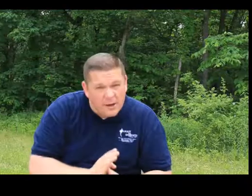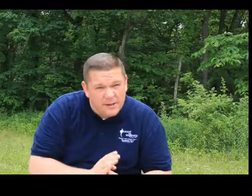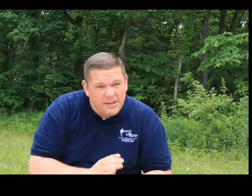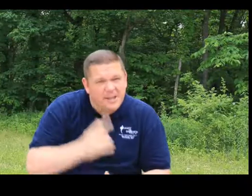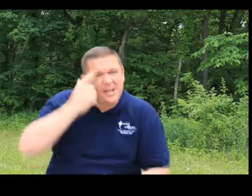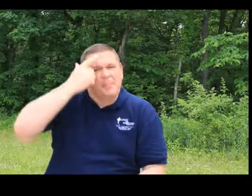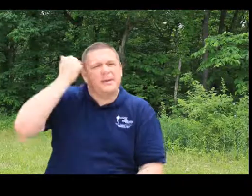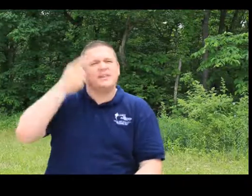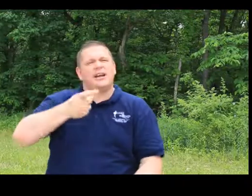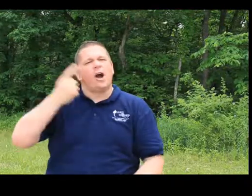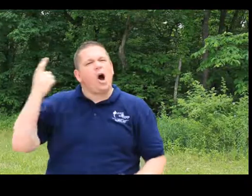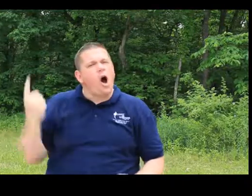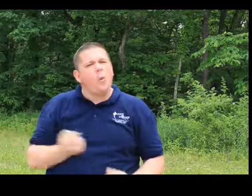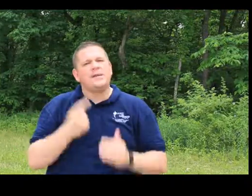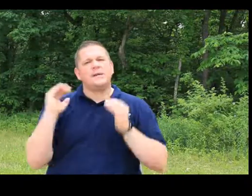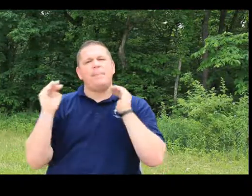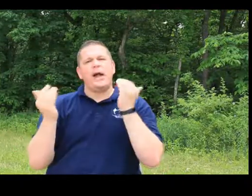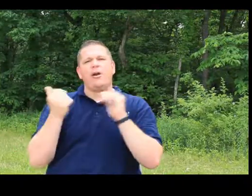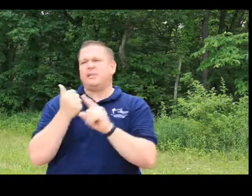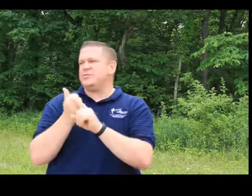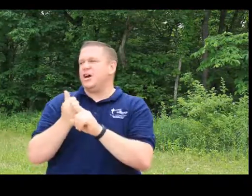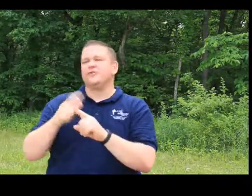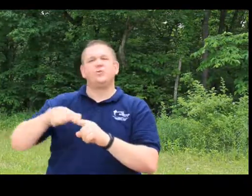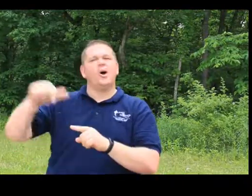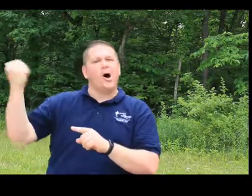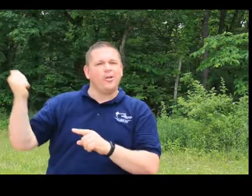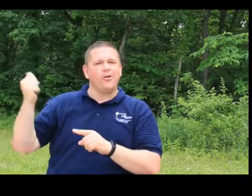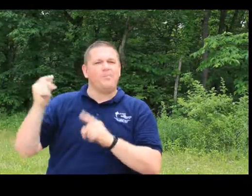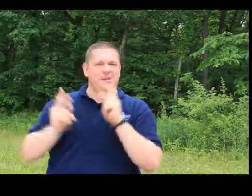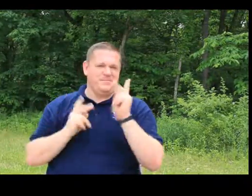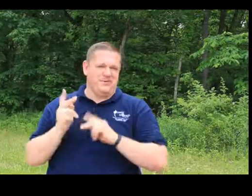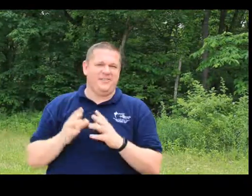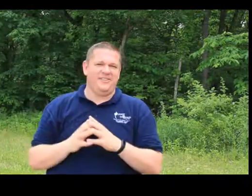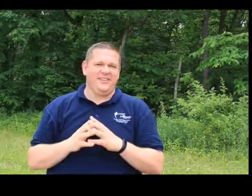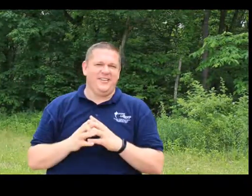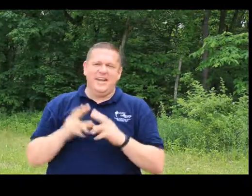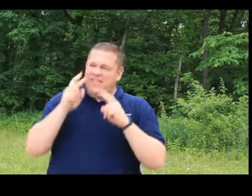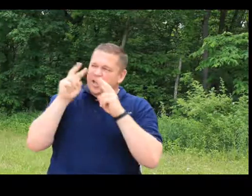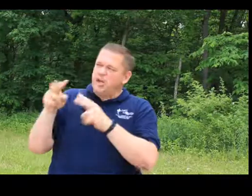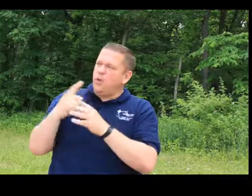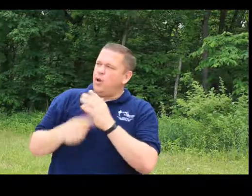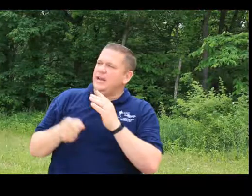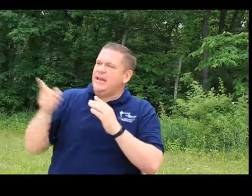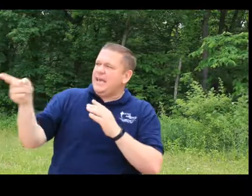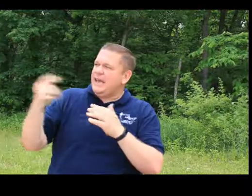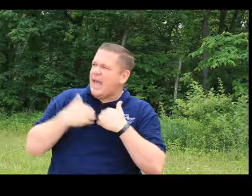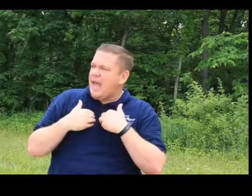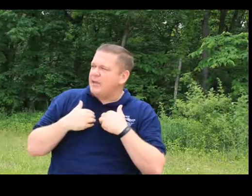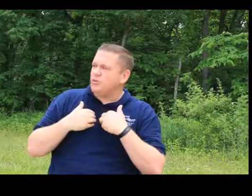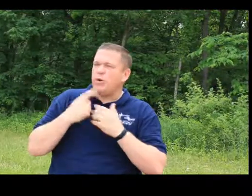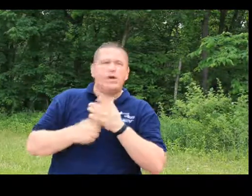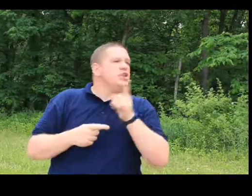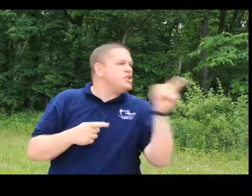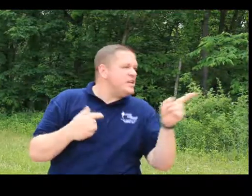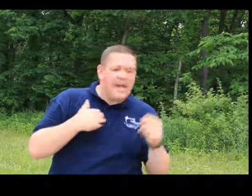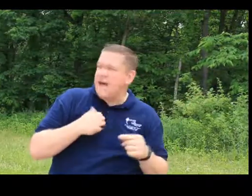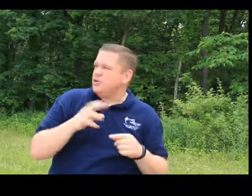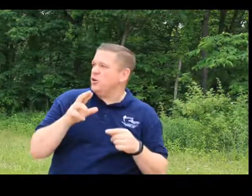because they're always comparing themselves to other people. They look at what he has or what she has or